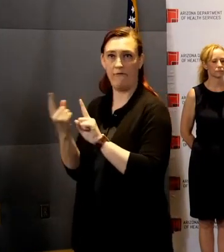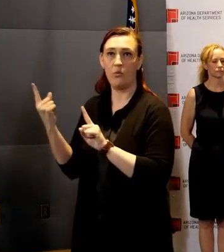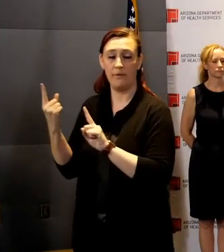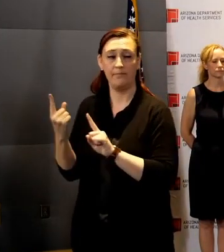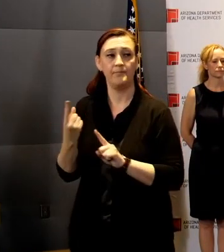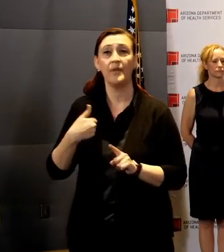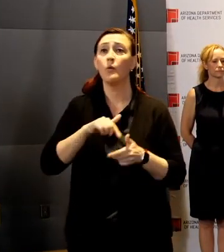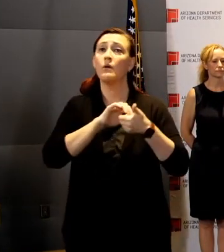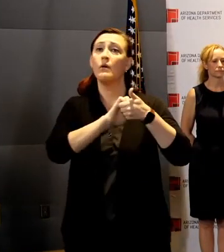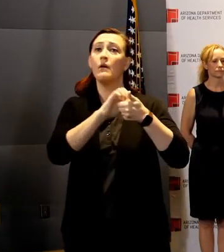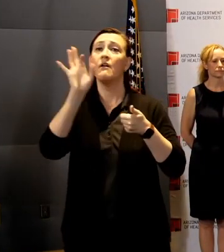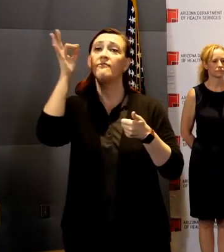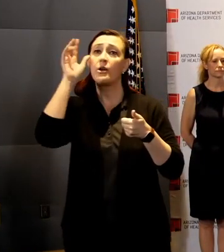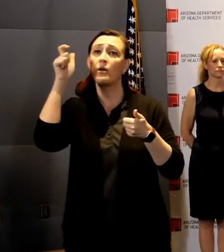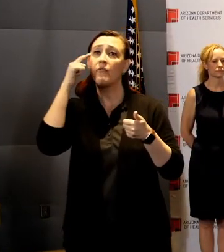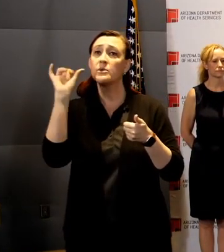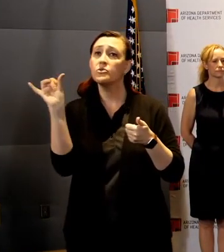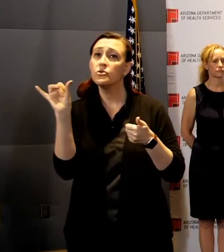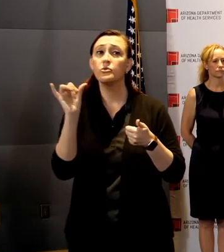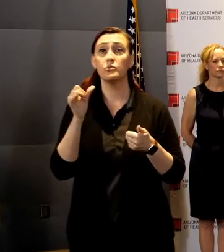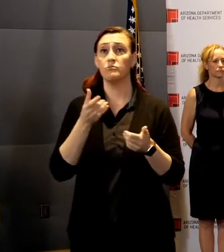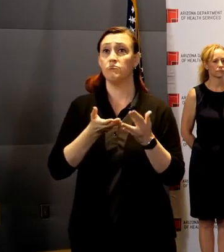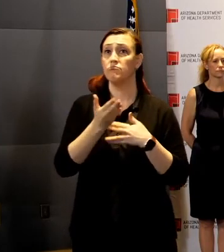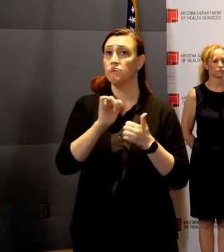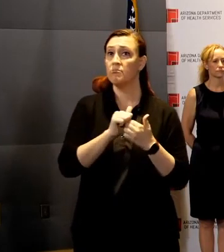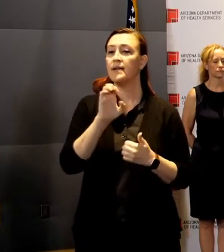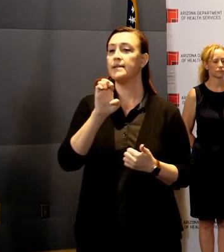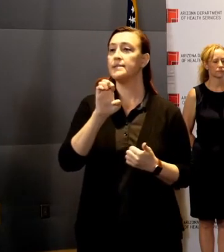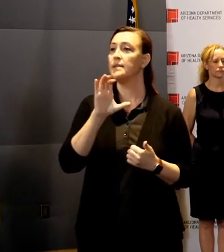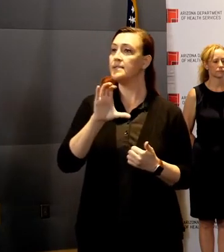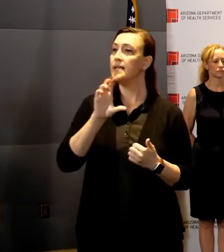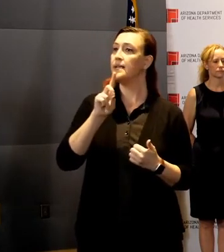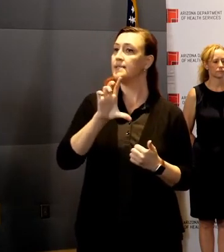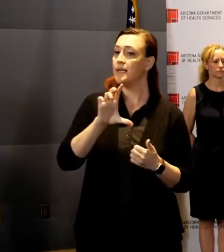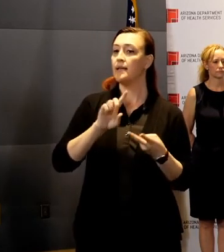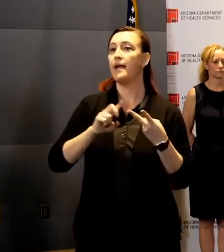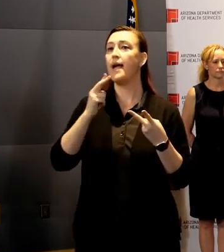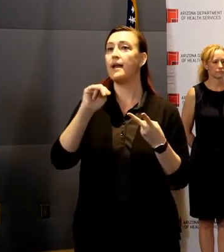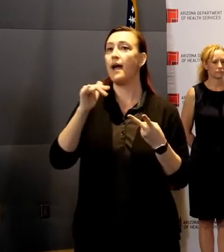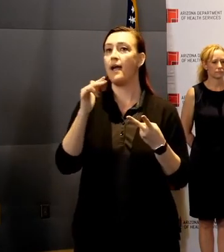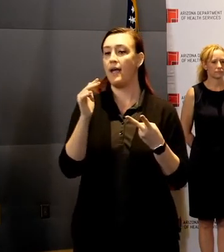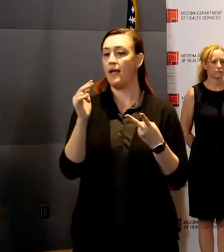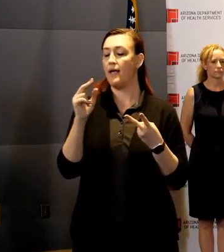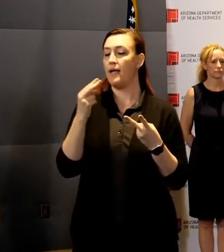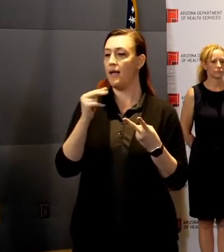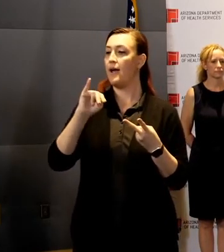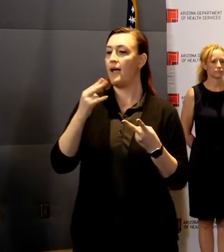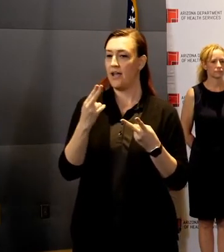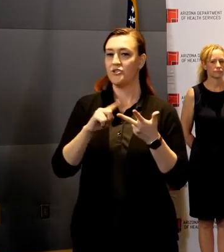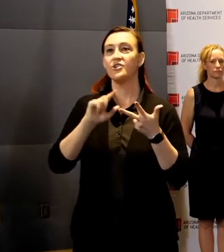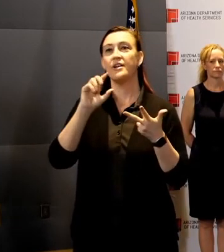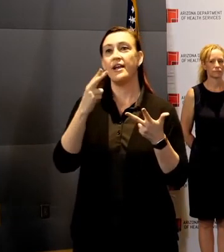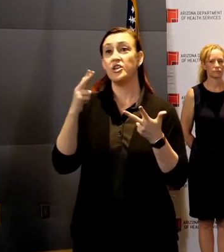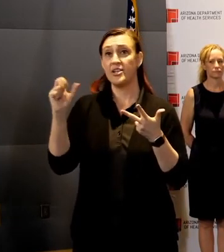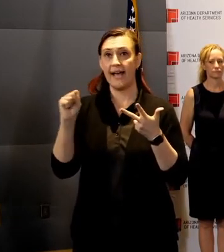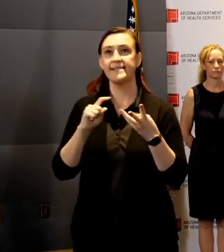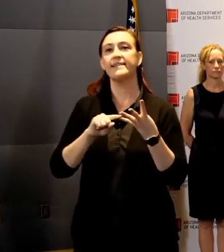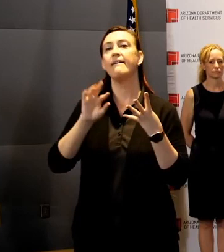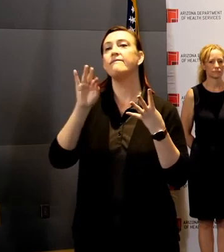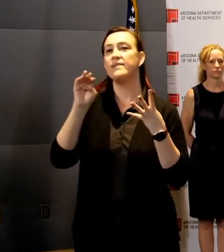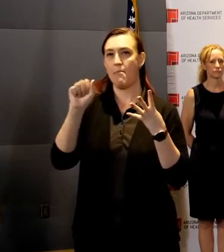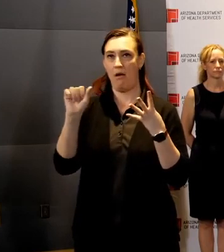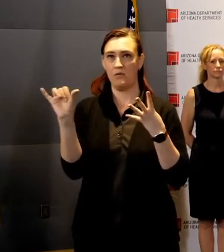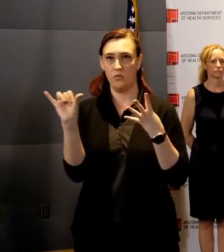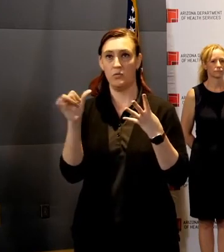federal government through the CDC, NIH, HHS, and FEMA. This morning, I joined a video